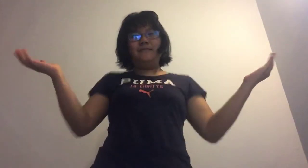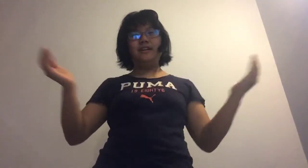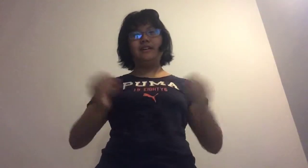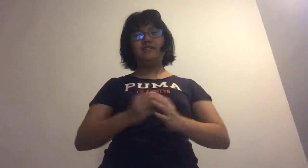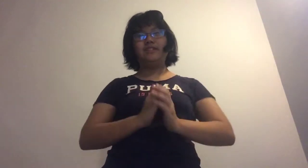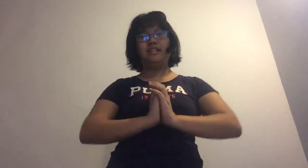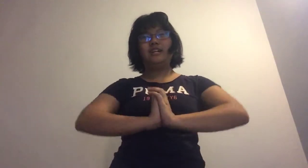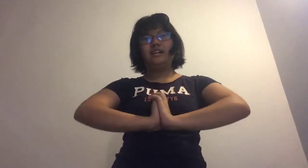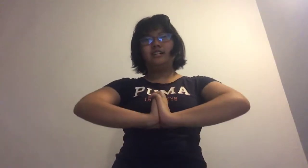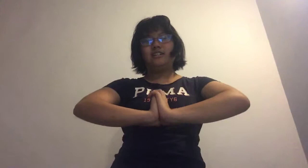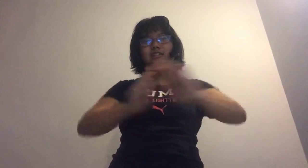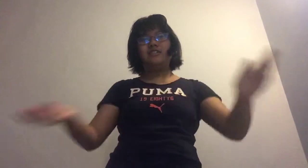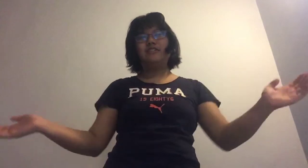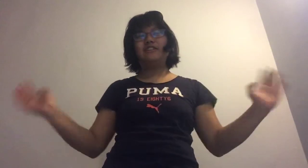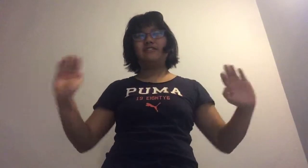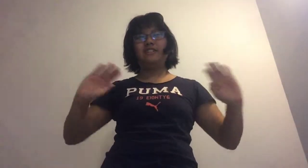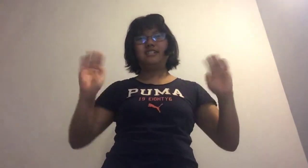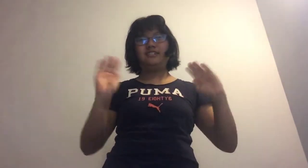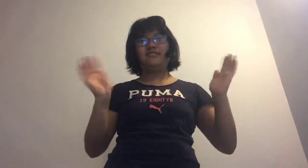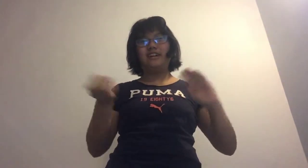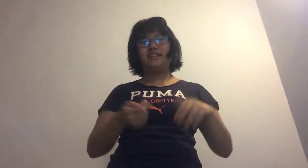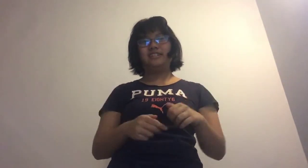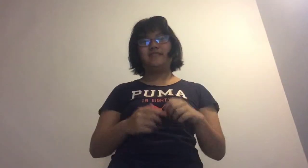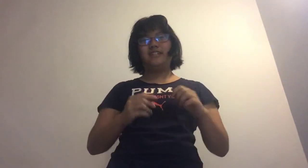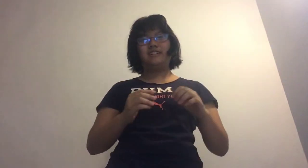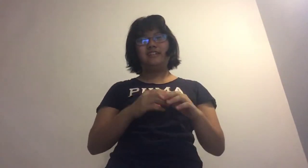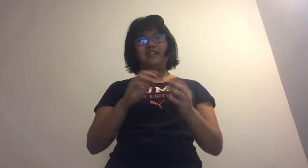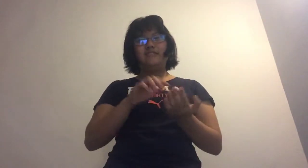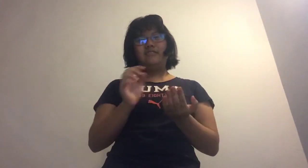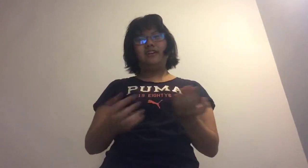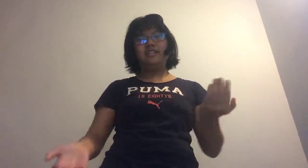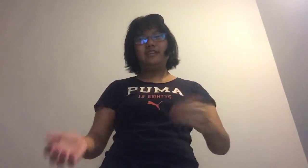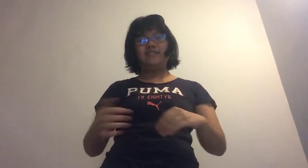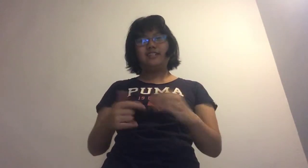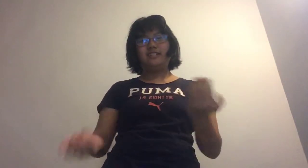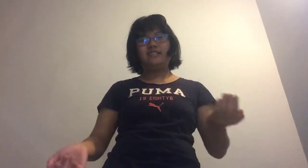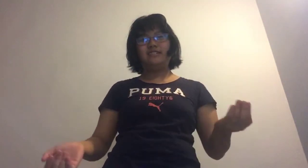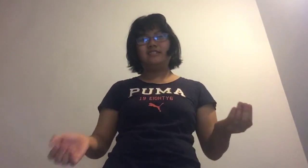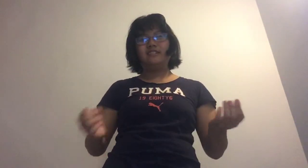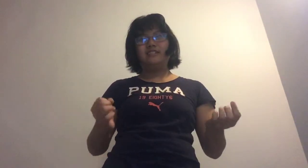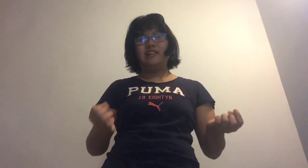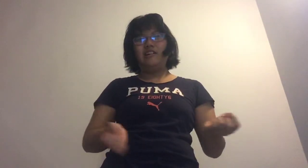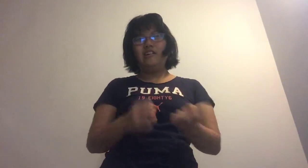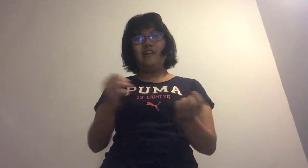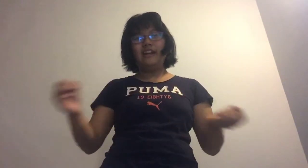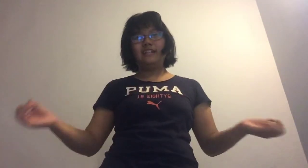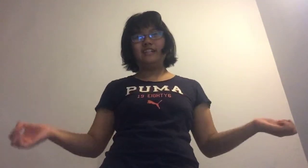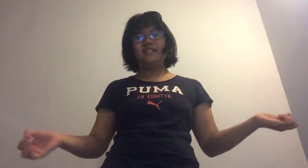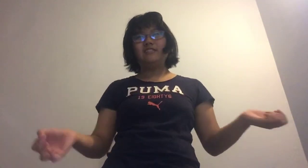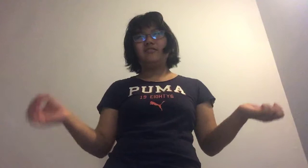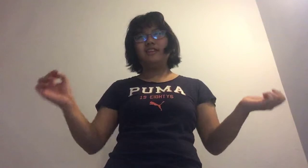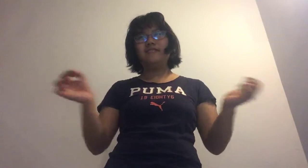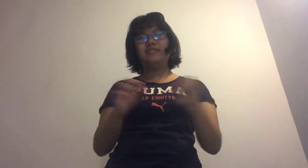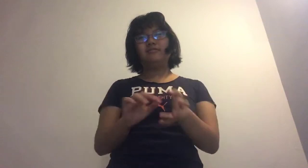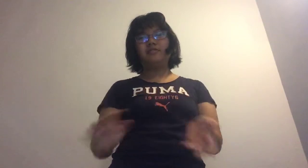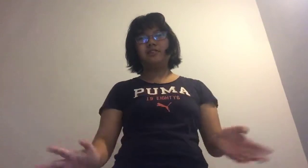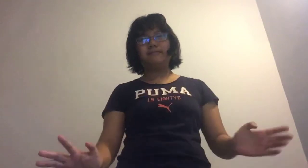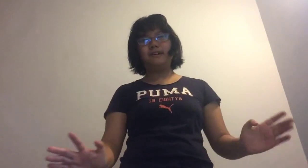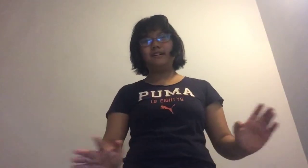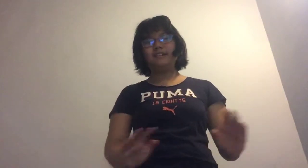sometimes we don't go really too well. Sometimes we WhatsApp each other. Or like this, even the worst part